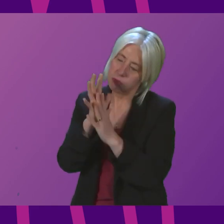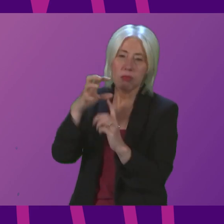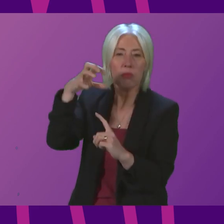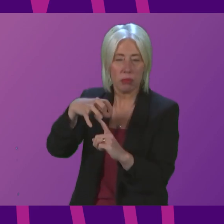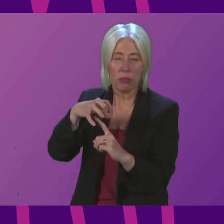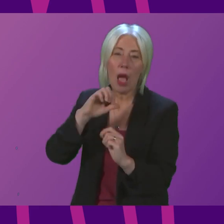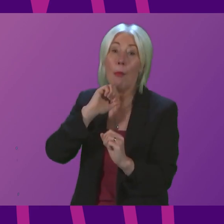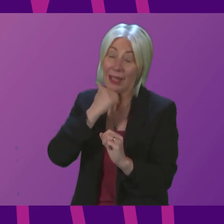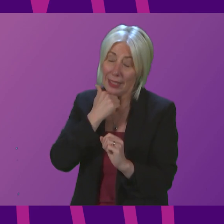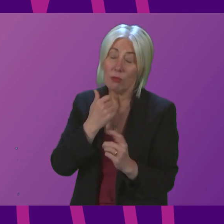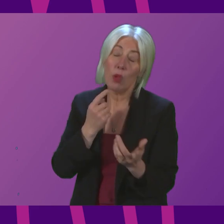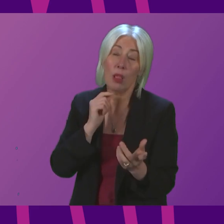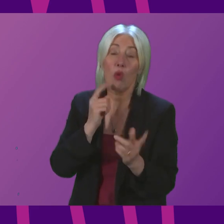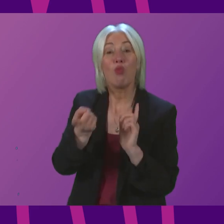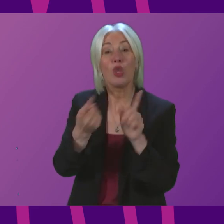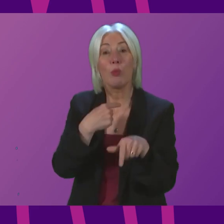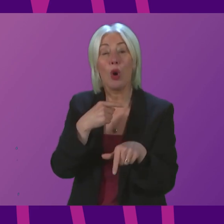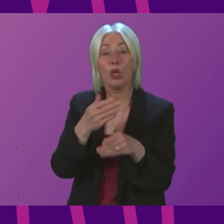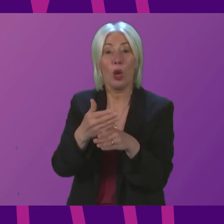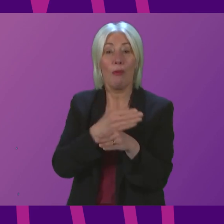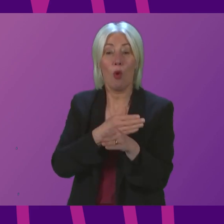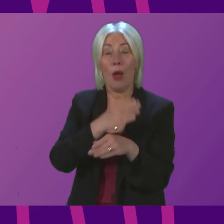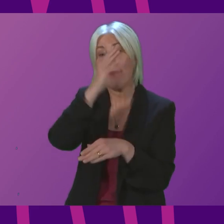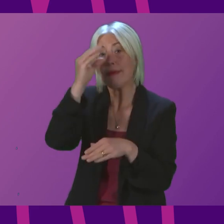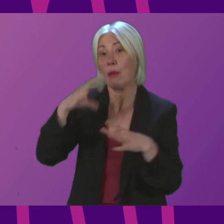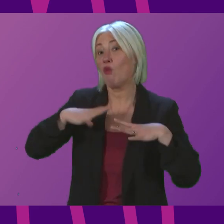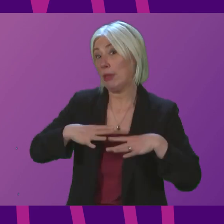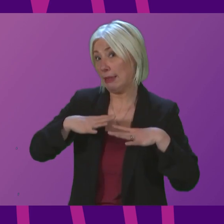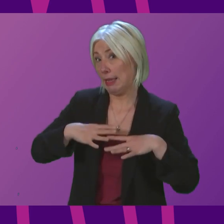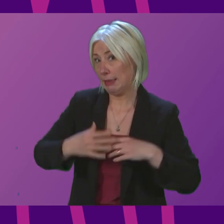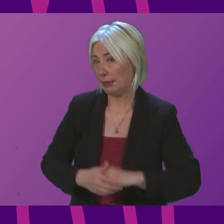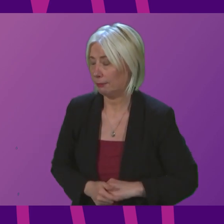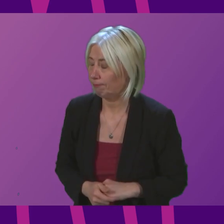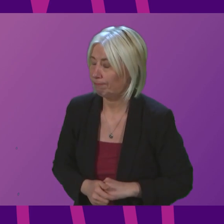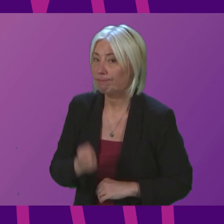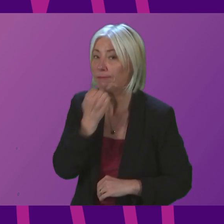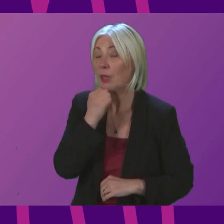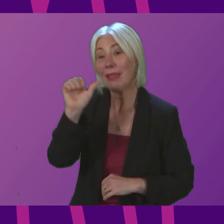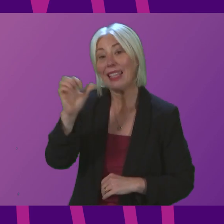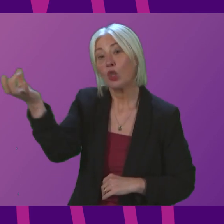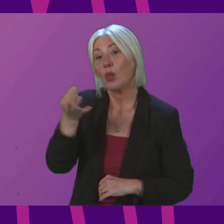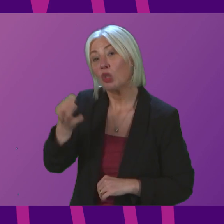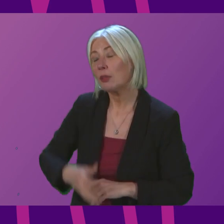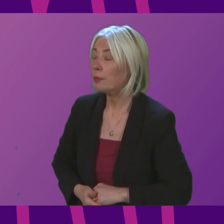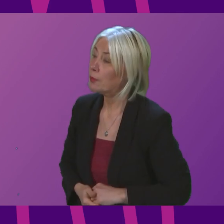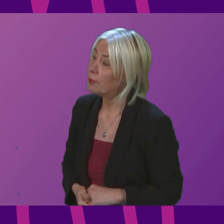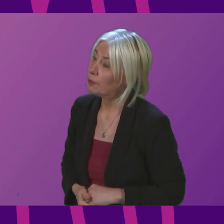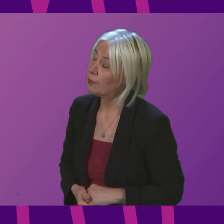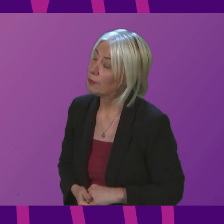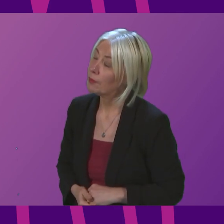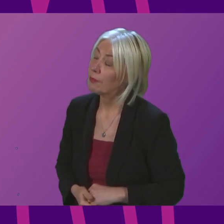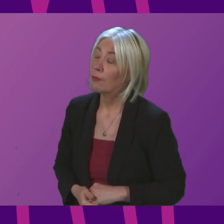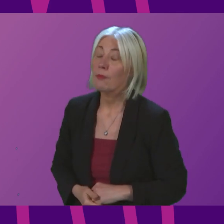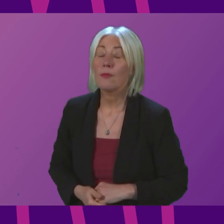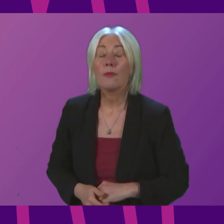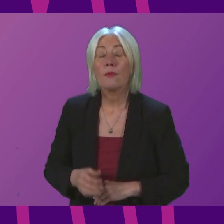to Parliament about in advance of the summer recess. Question number six, Pauline McNeill. To ask the First